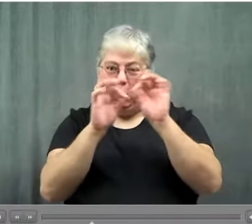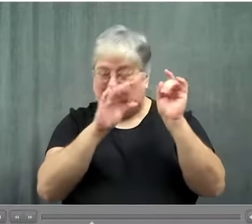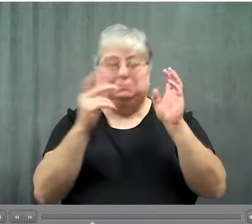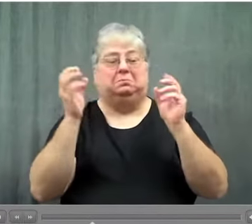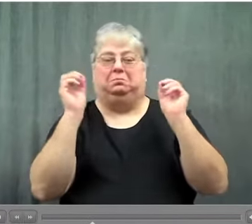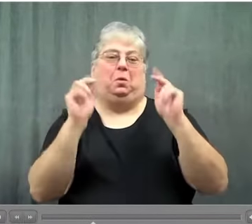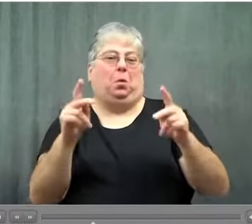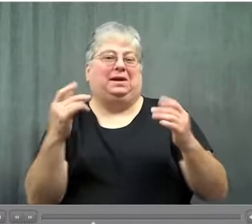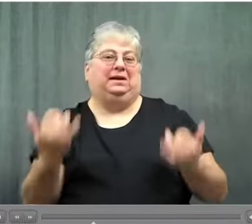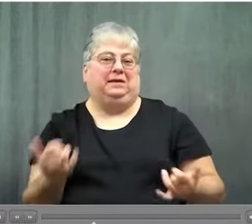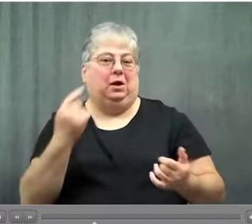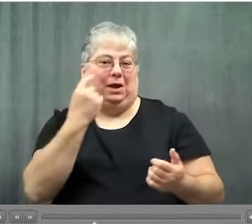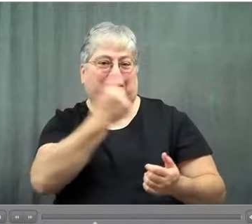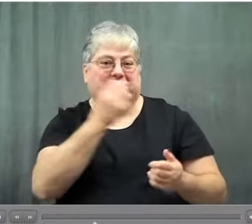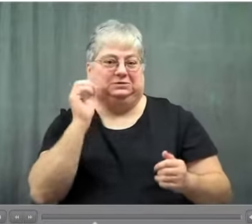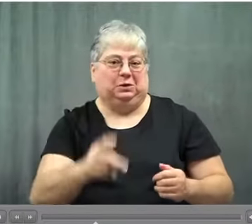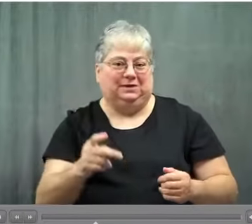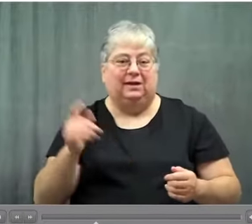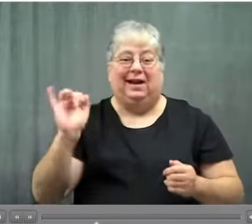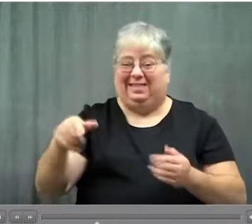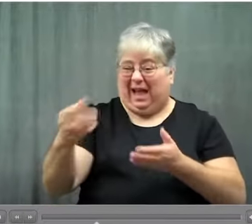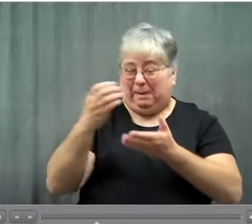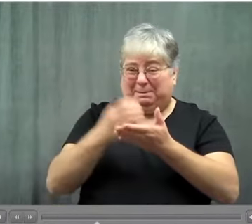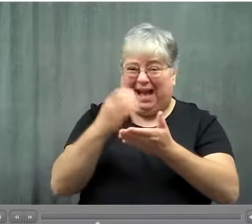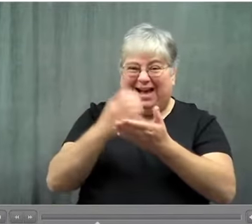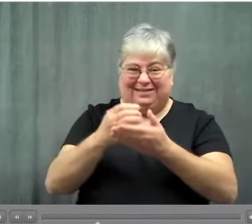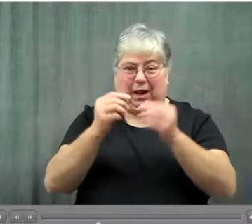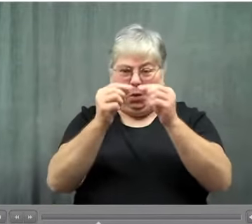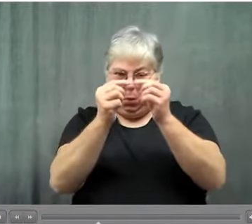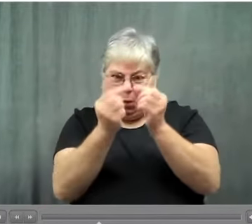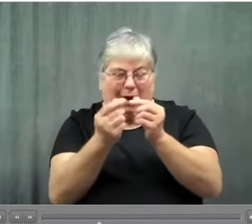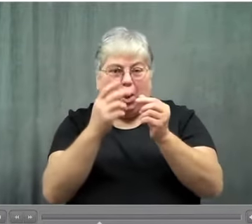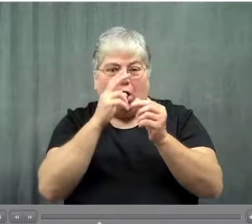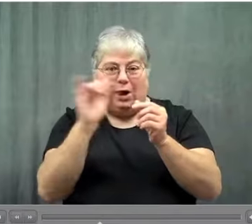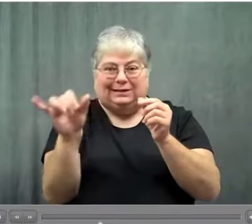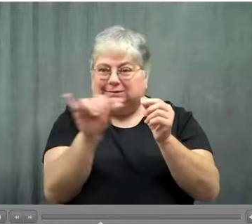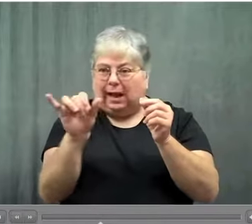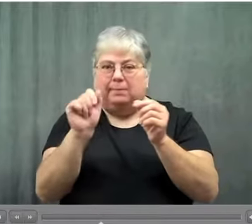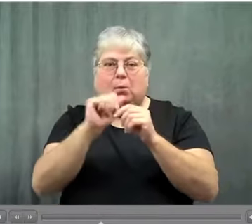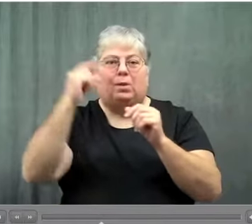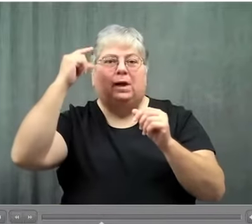to do was get the scissors and cut her eyelashes off.